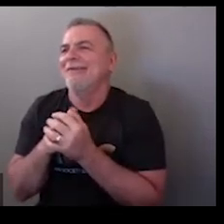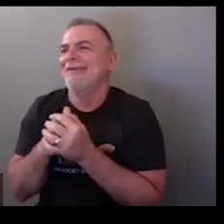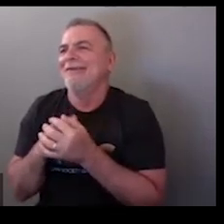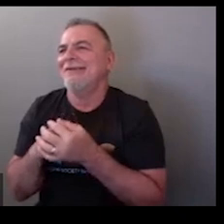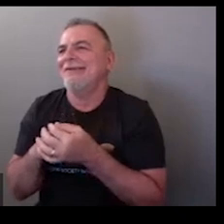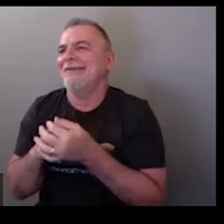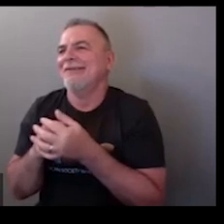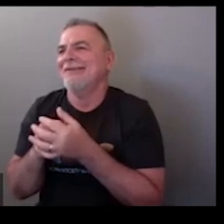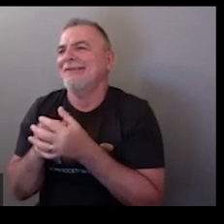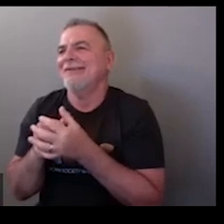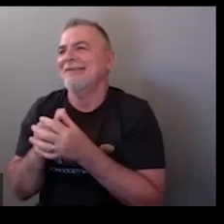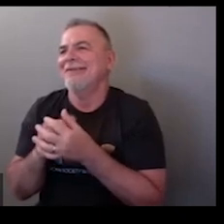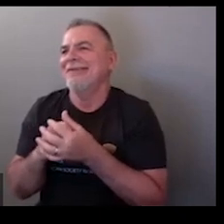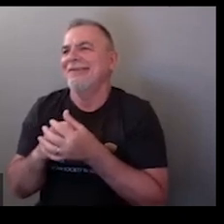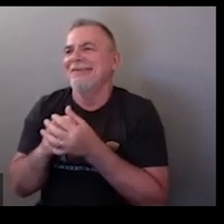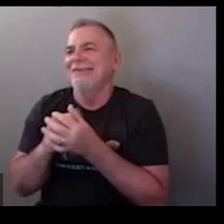we're not math people